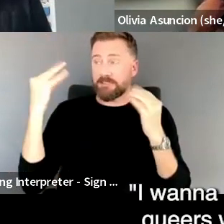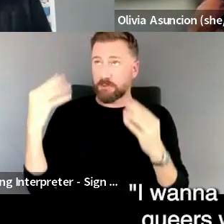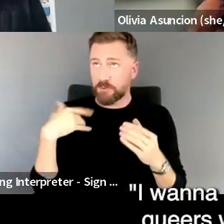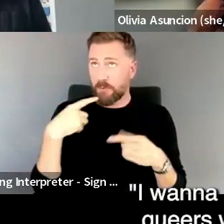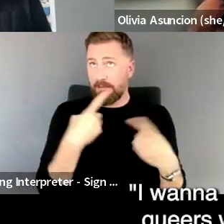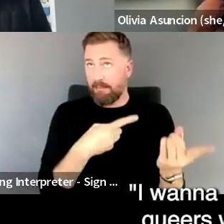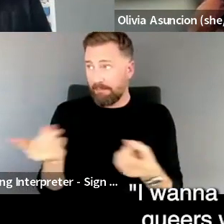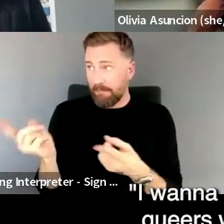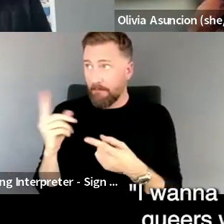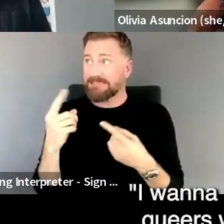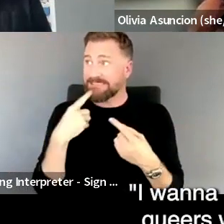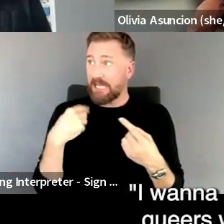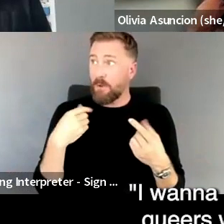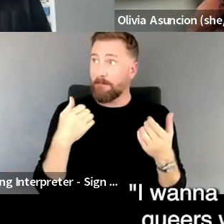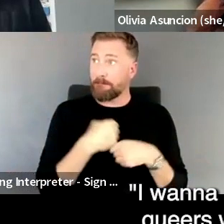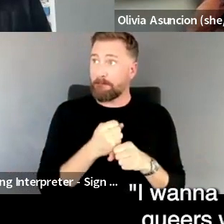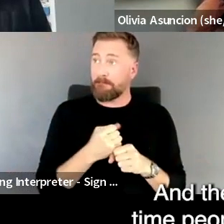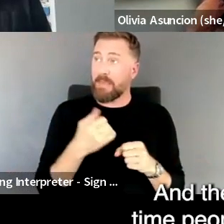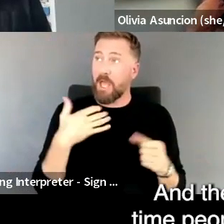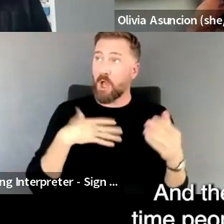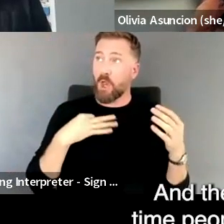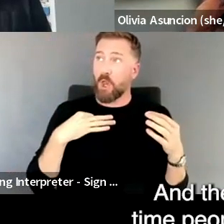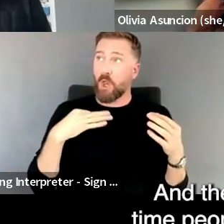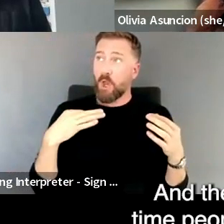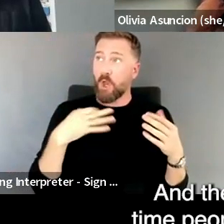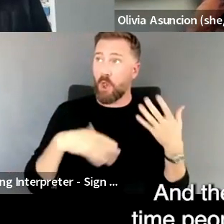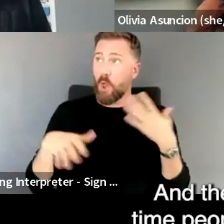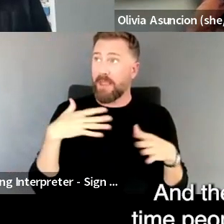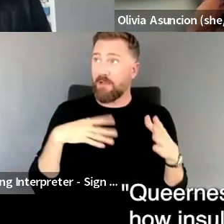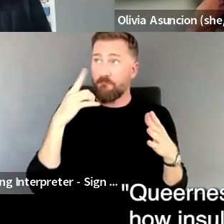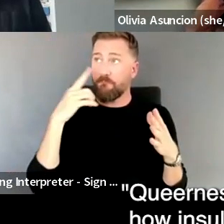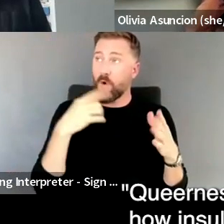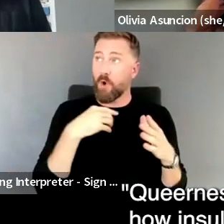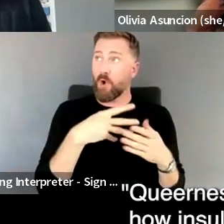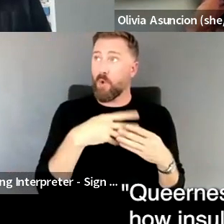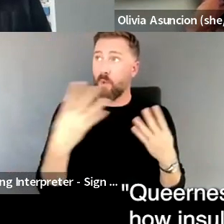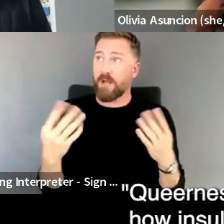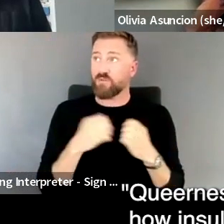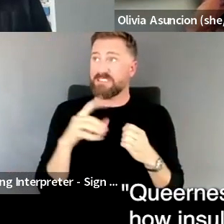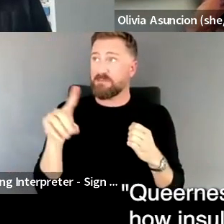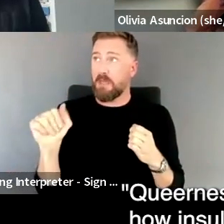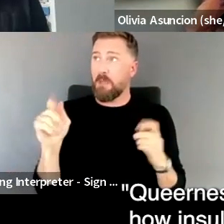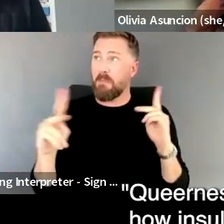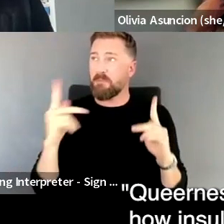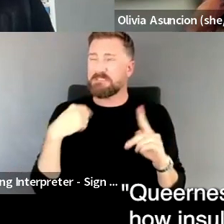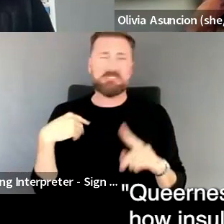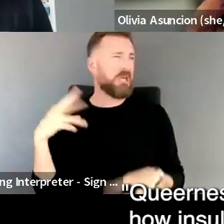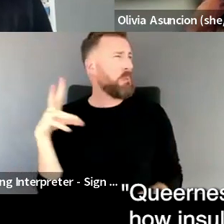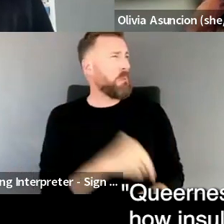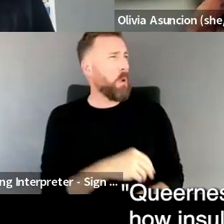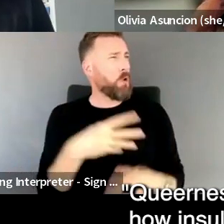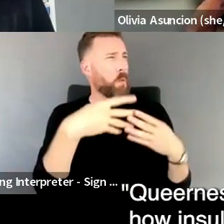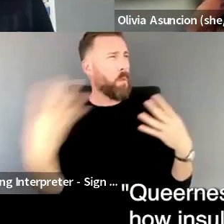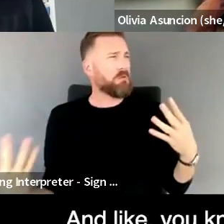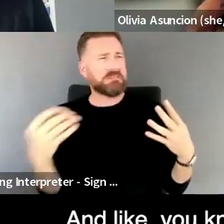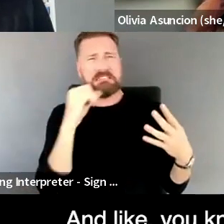I want to make clothing for queers with disabilities. And then every single time people will be like, queerness isn't a disability, how insulting